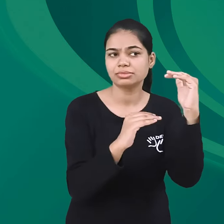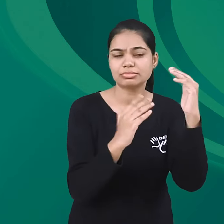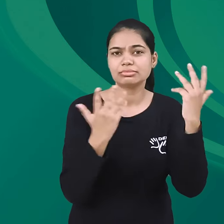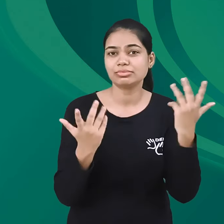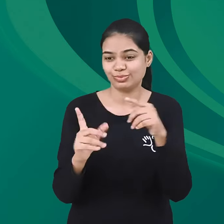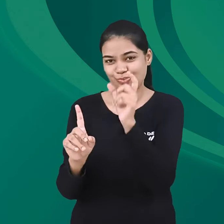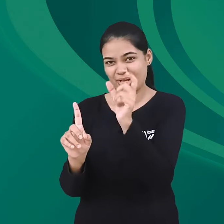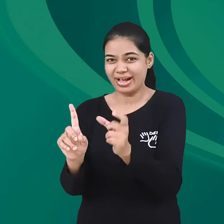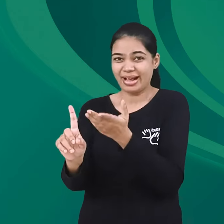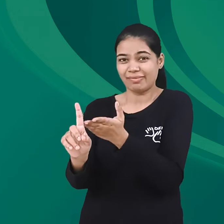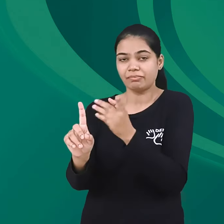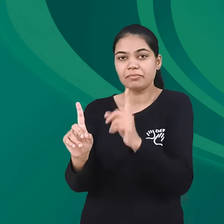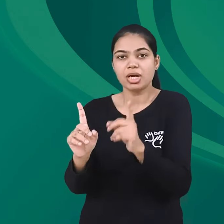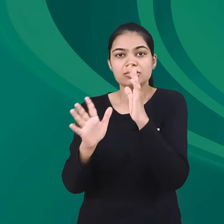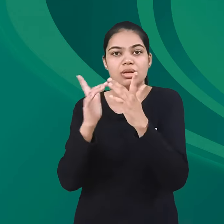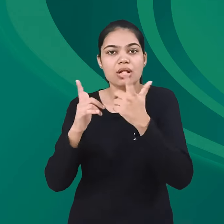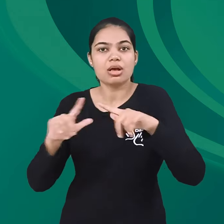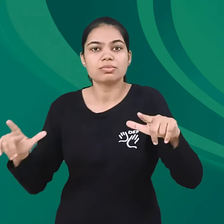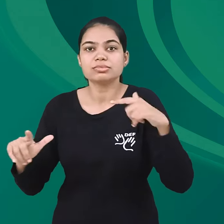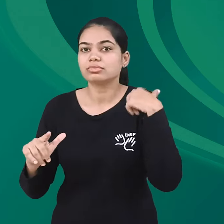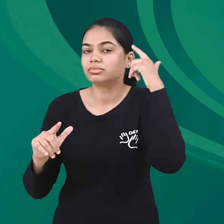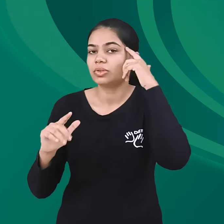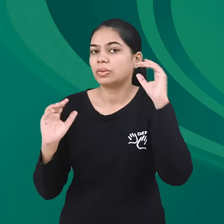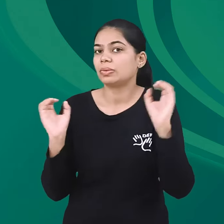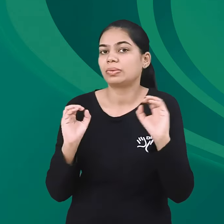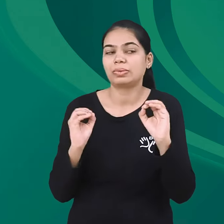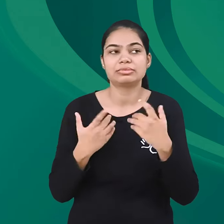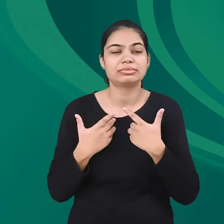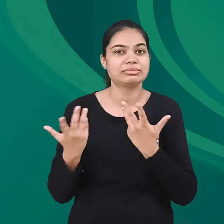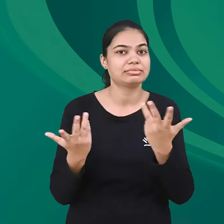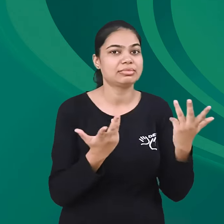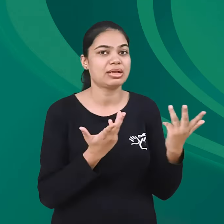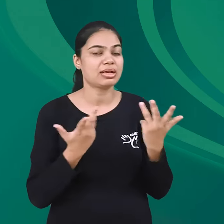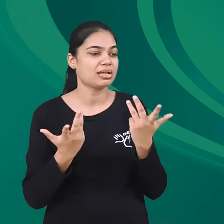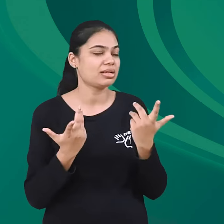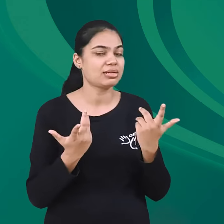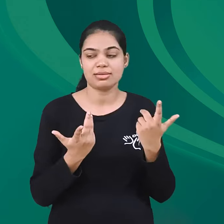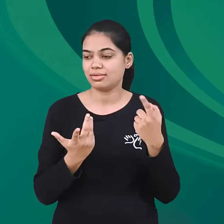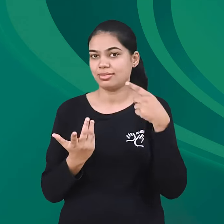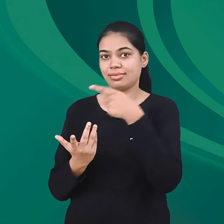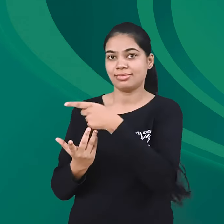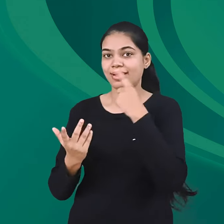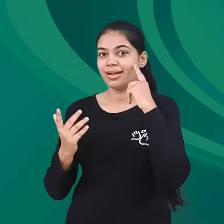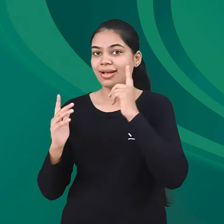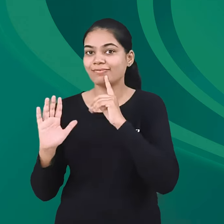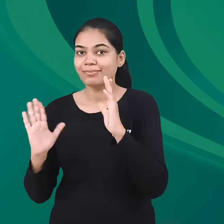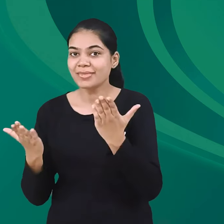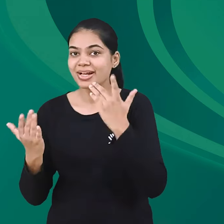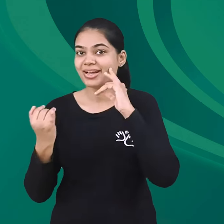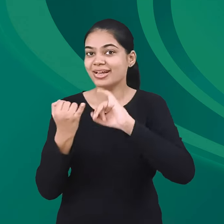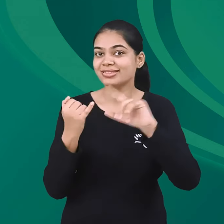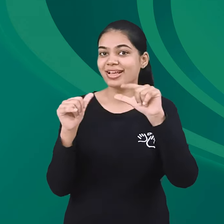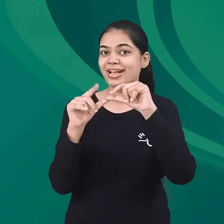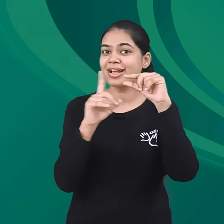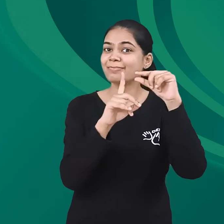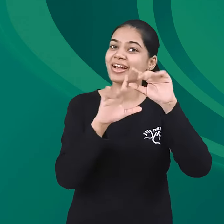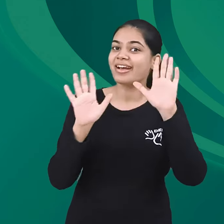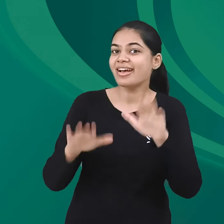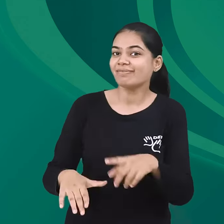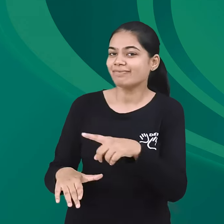conversation with my sister was very limited because of not having that much